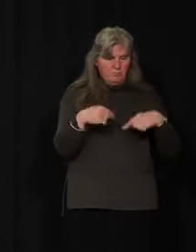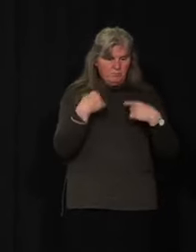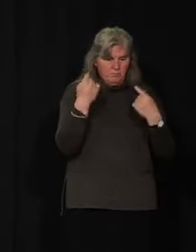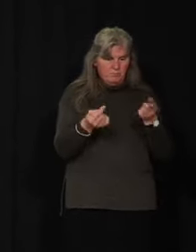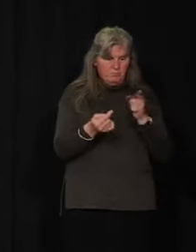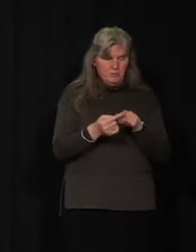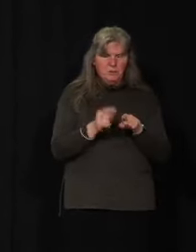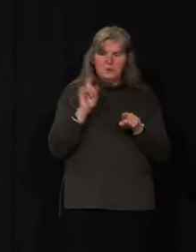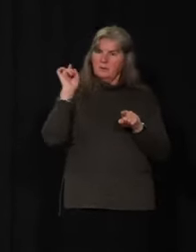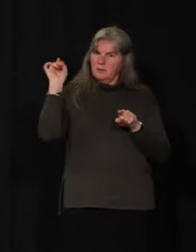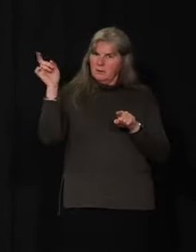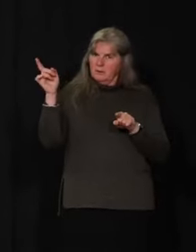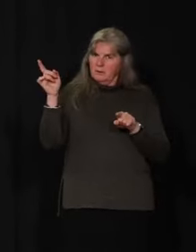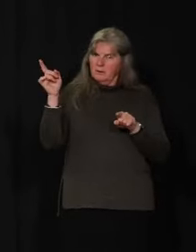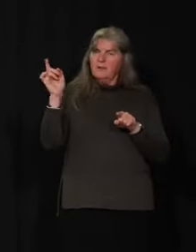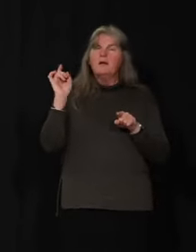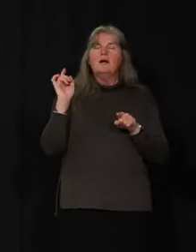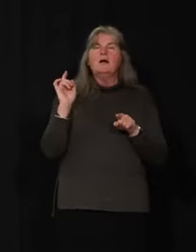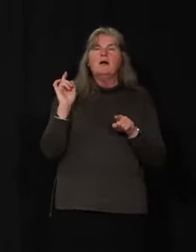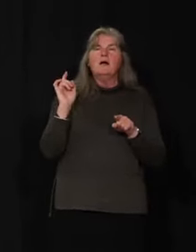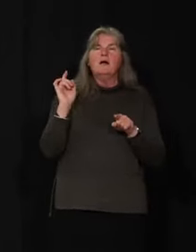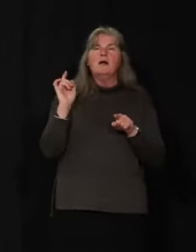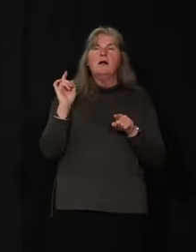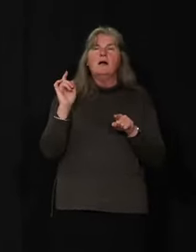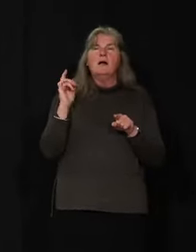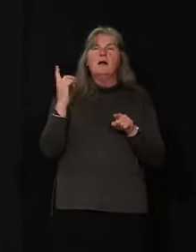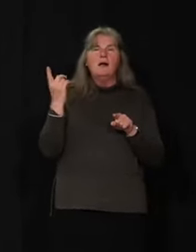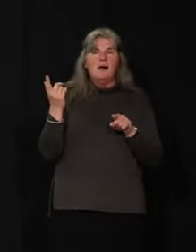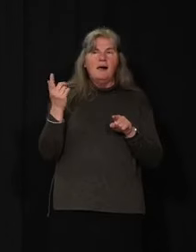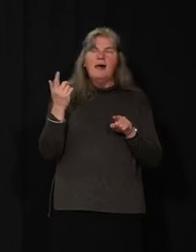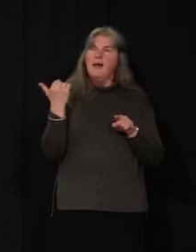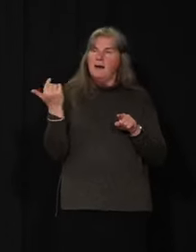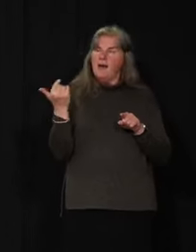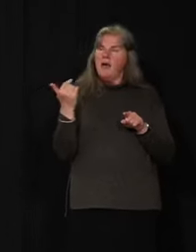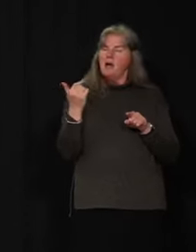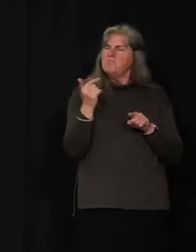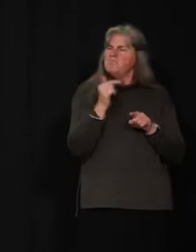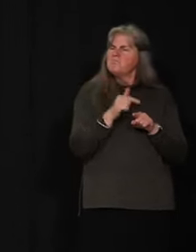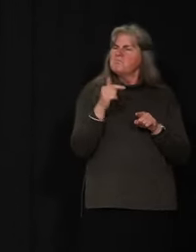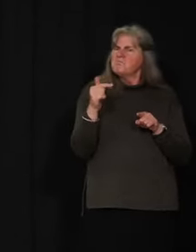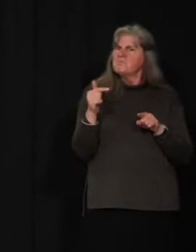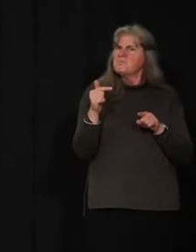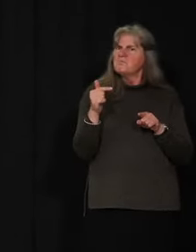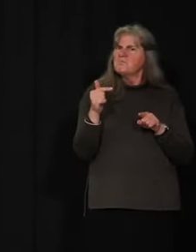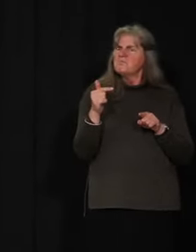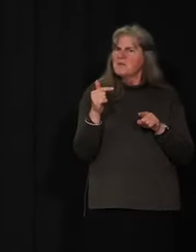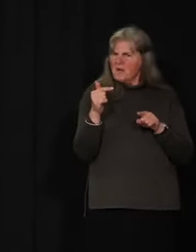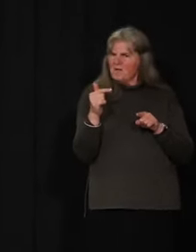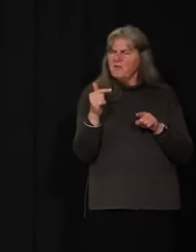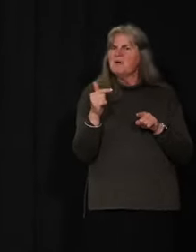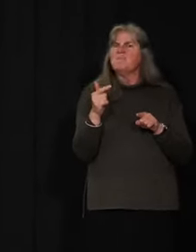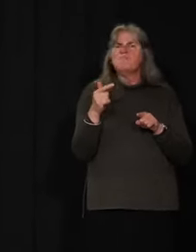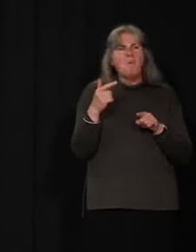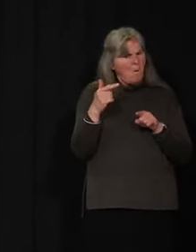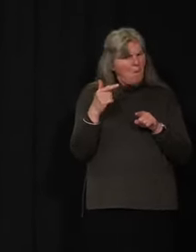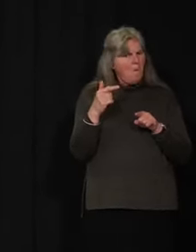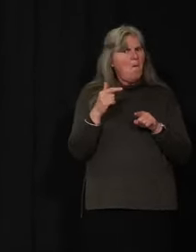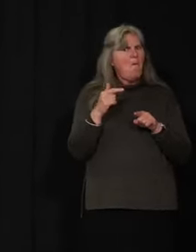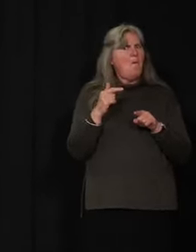pandemic, and given that the government is now confident enough in easing restrictions on travel and business,